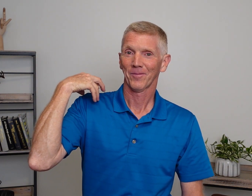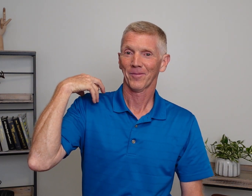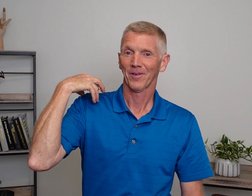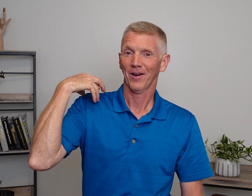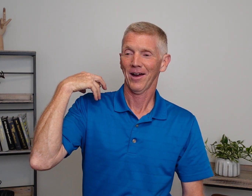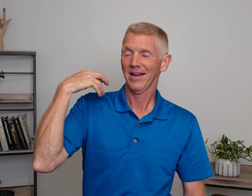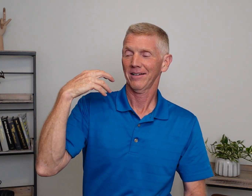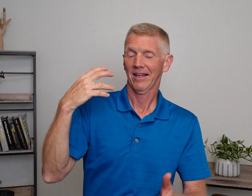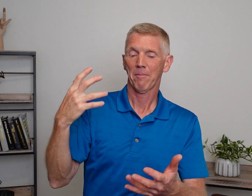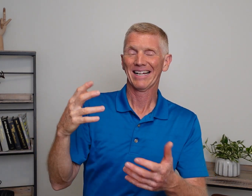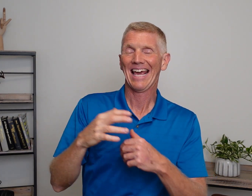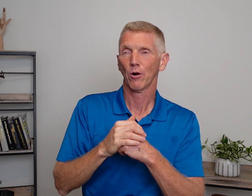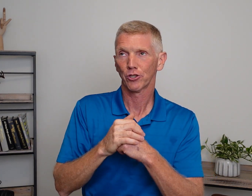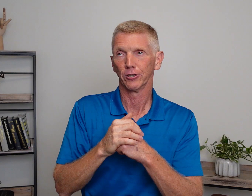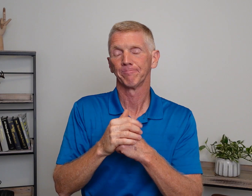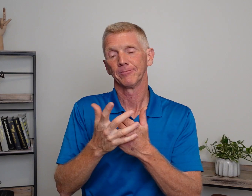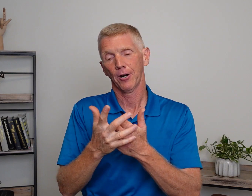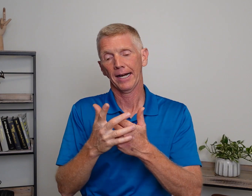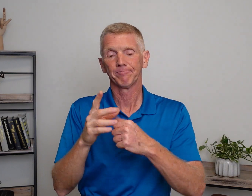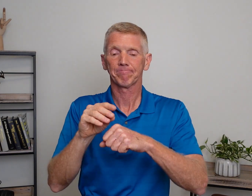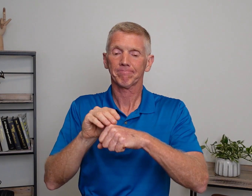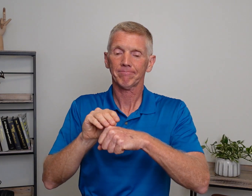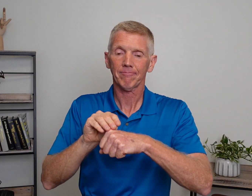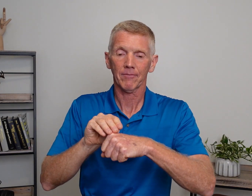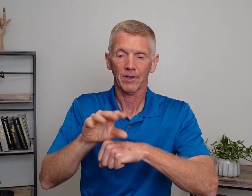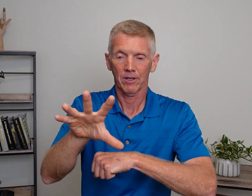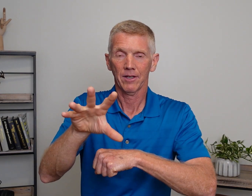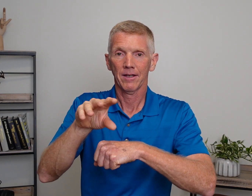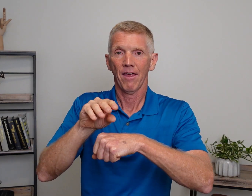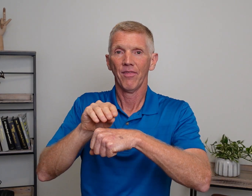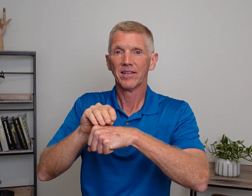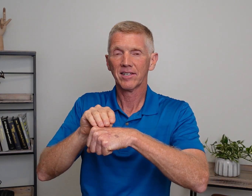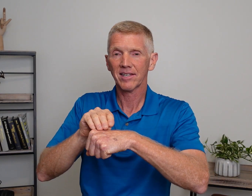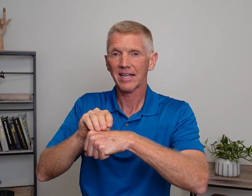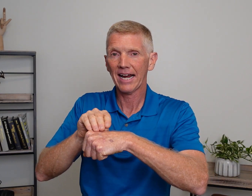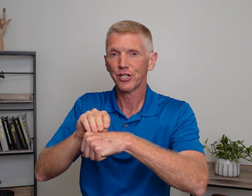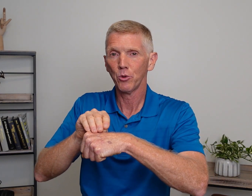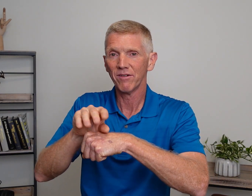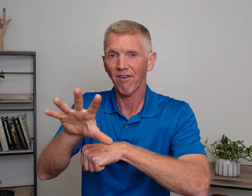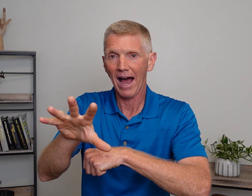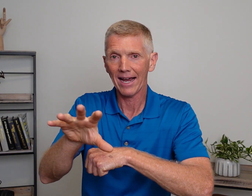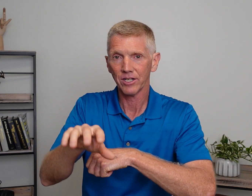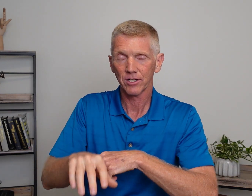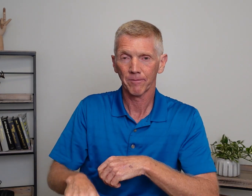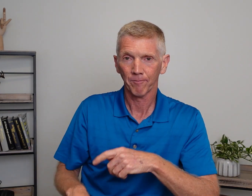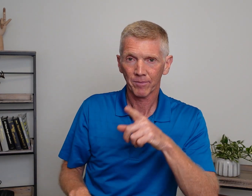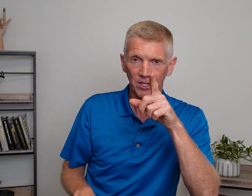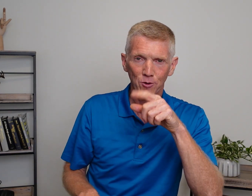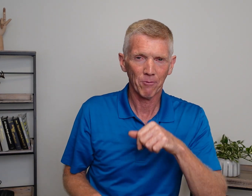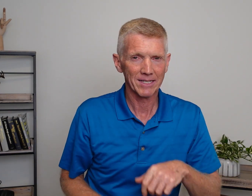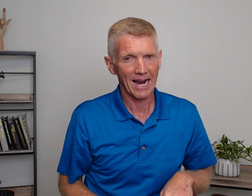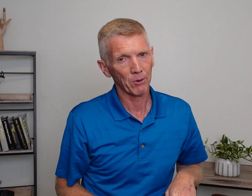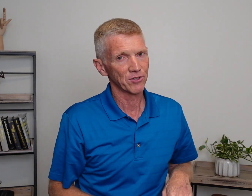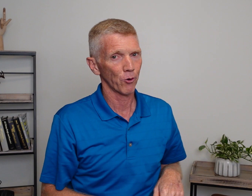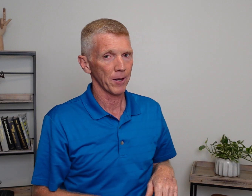All right? How about counselor. All right? This is the sign to advise. Let's do that one sideways for you.